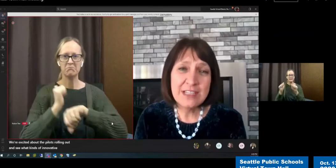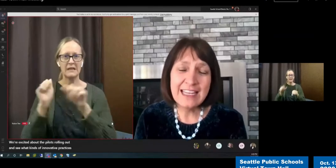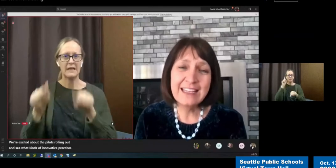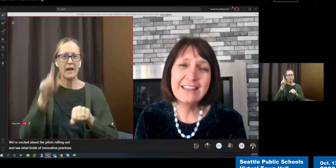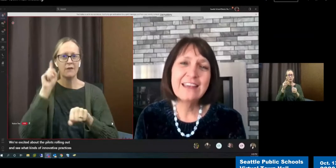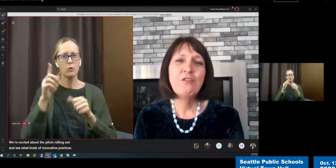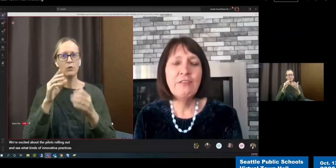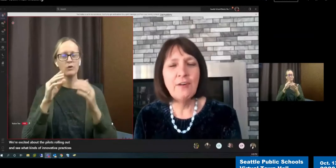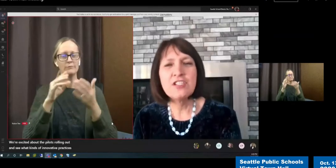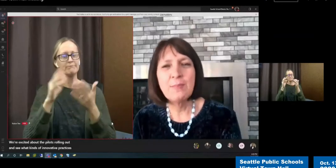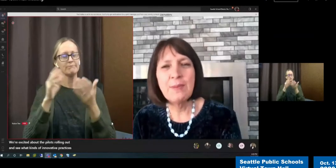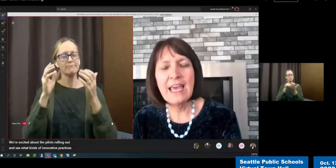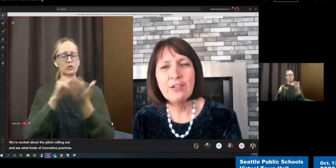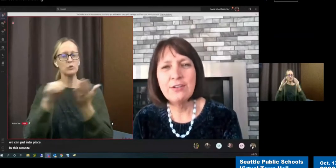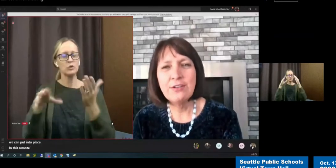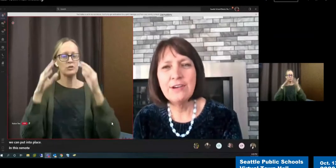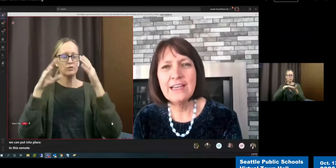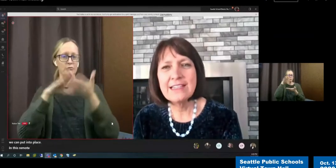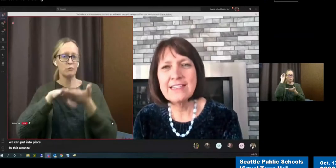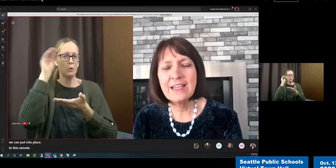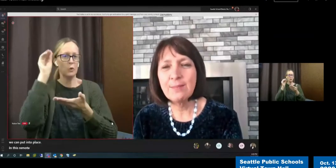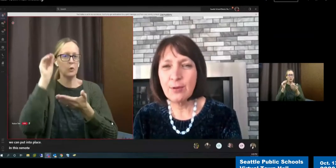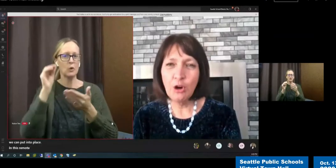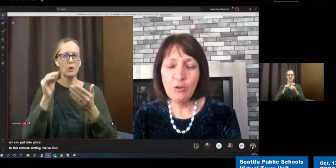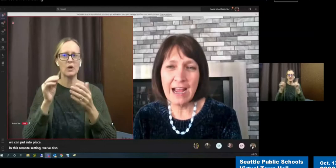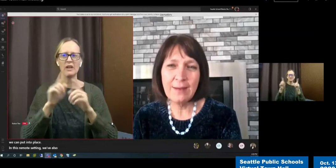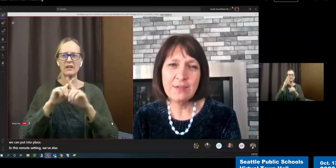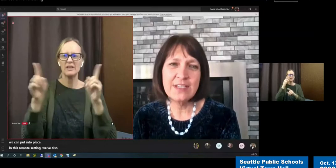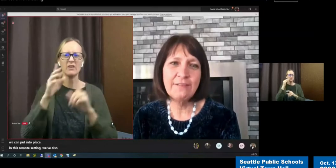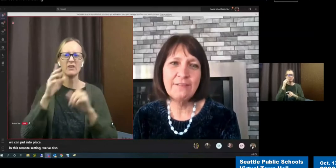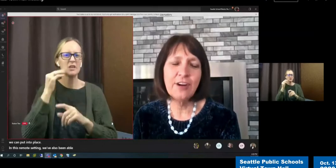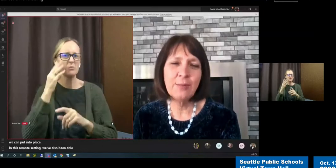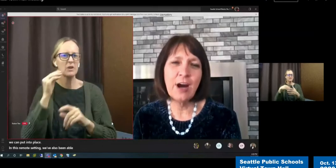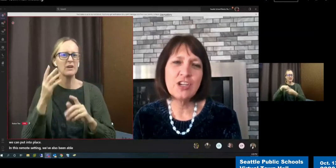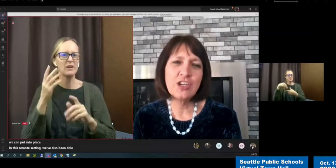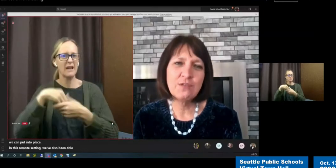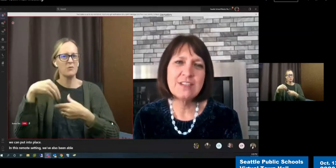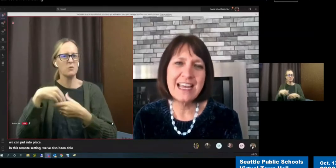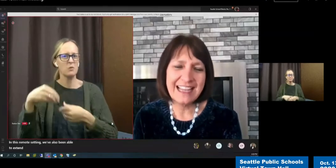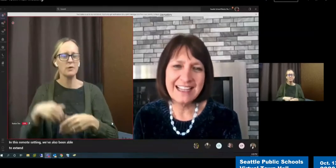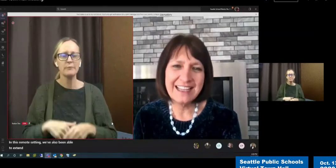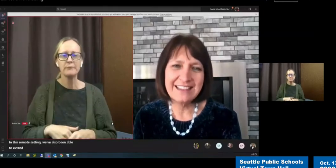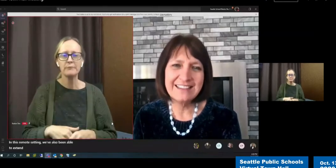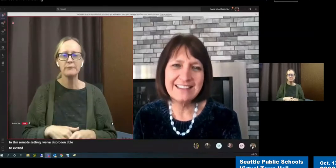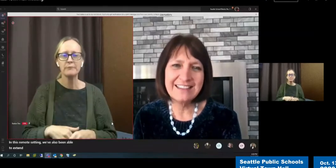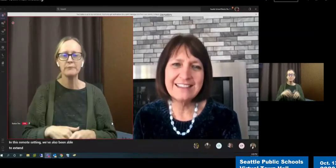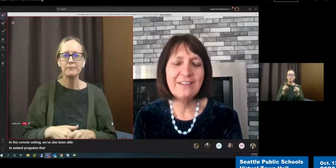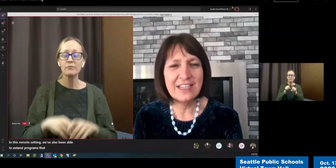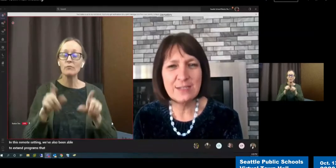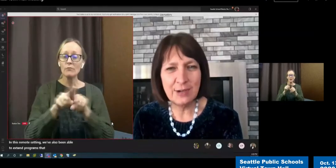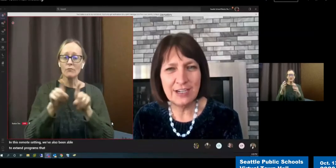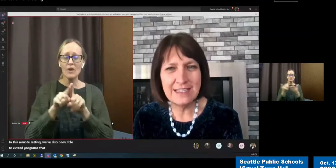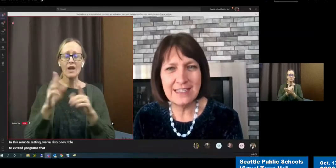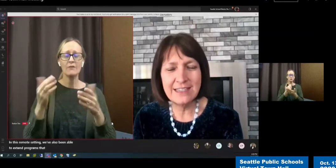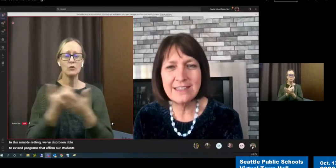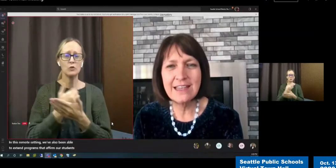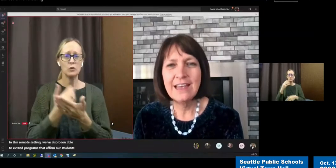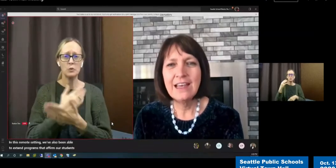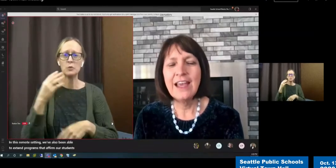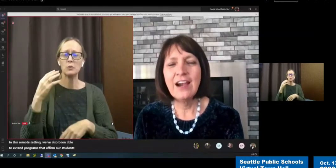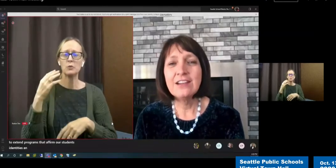remote setting, we've also been able to extend programs that affirm our students' identities and lived experiences.